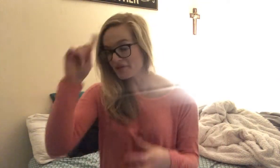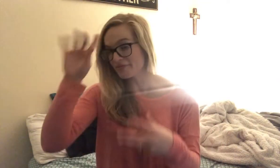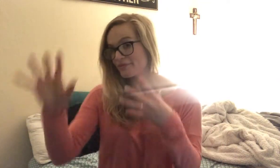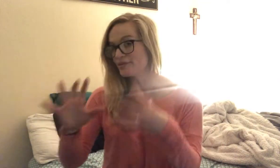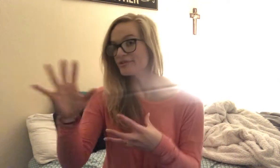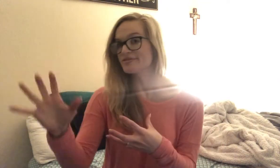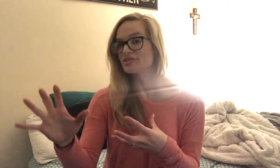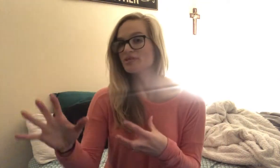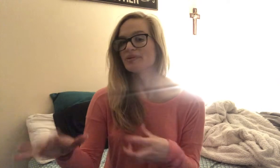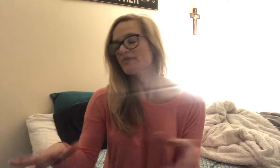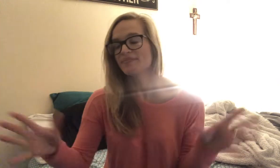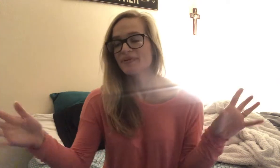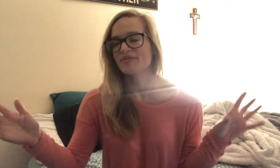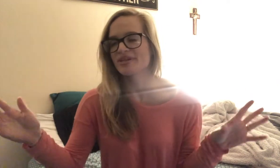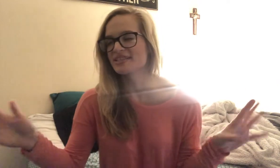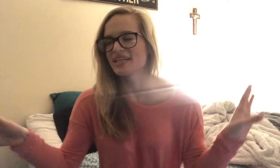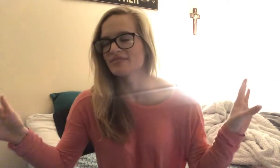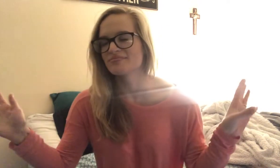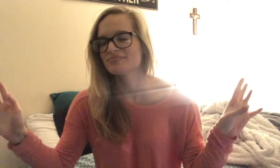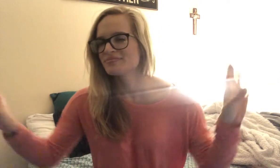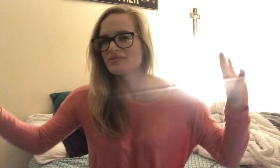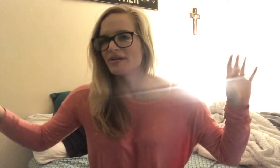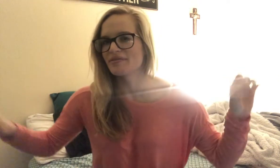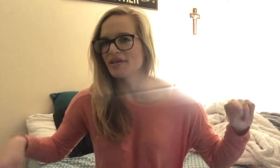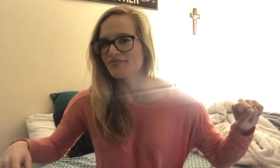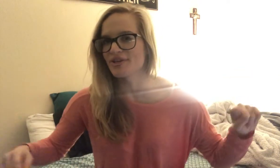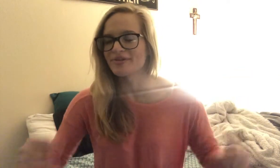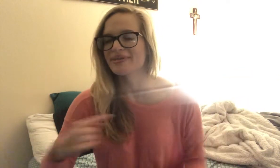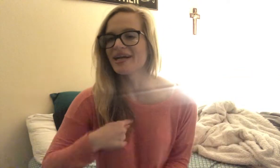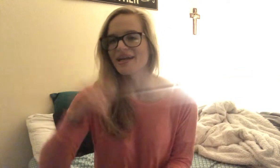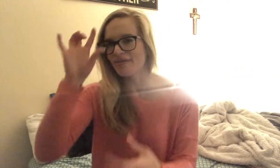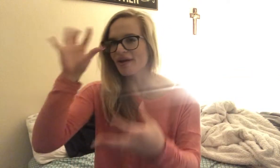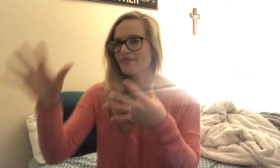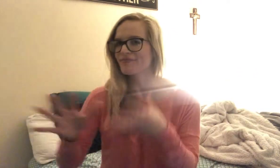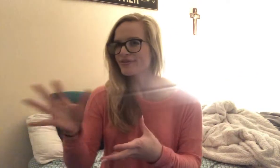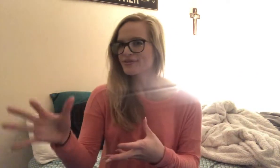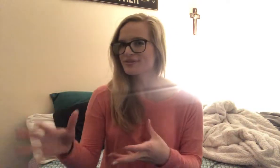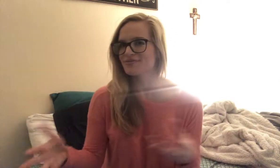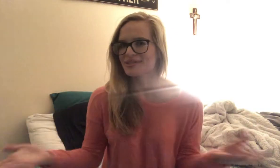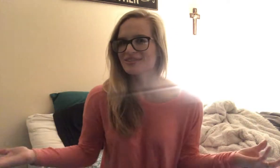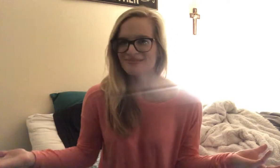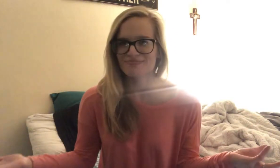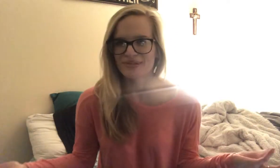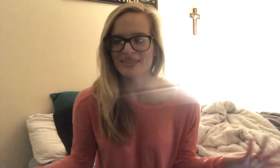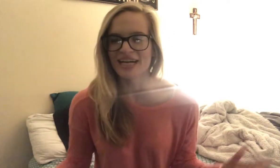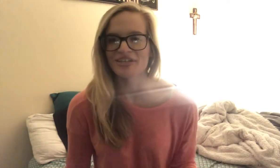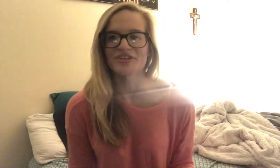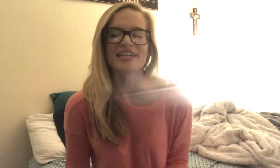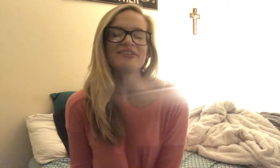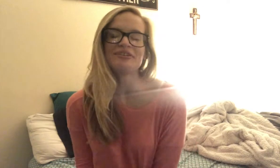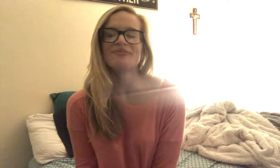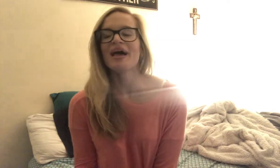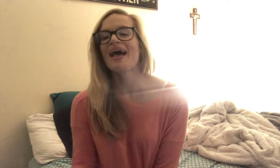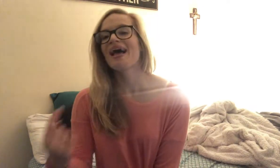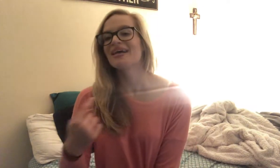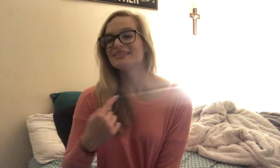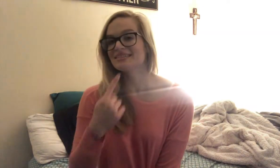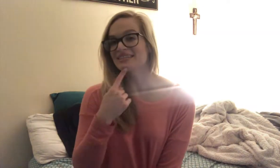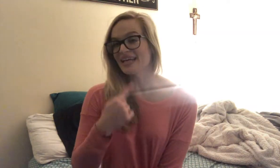confused for trippin'. People can sign whatever they feel. But I thought confused was most accurate. Say